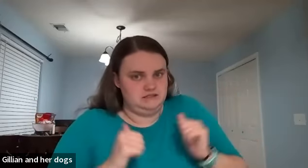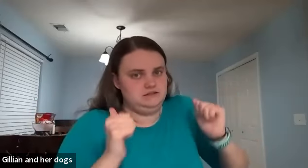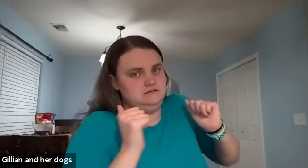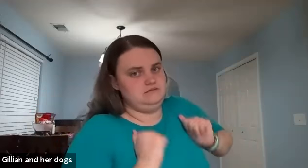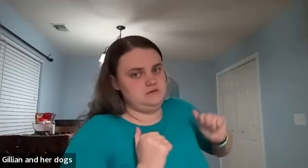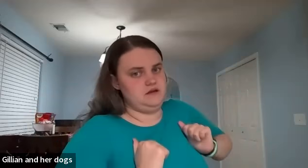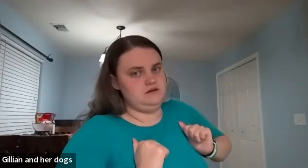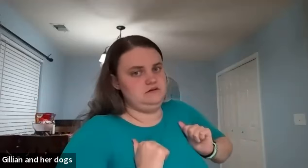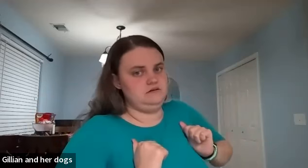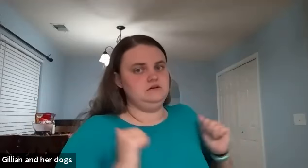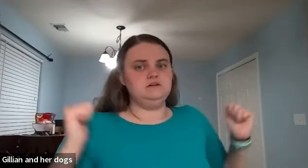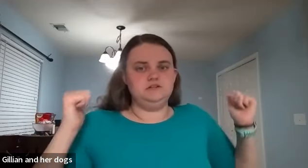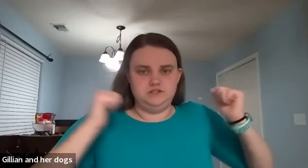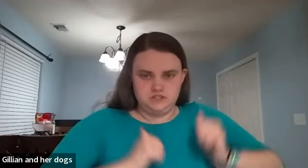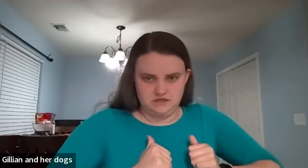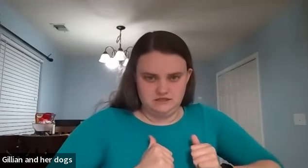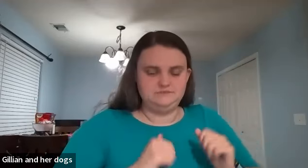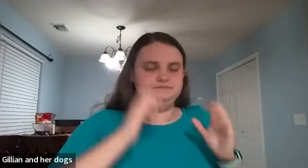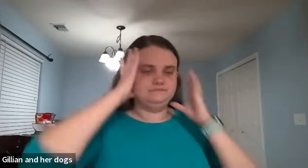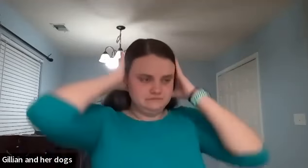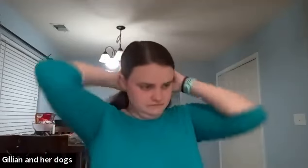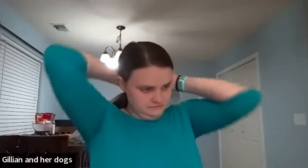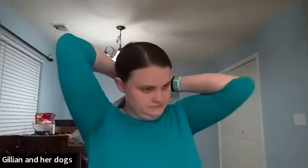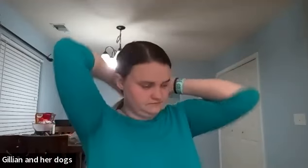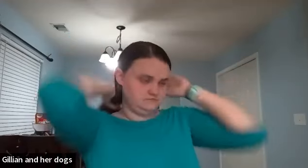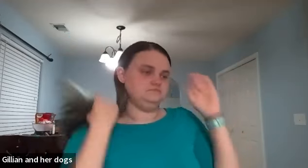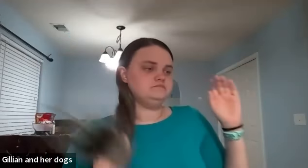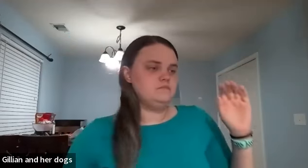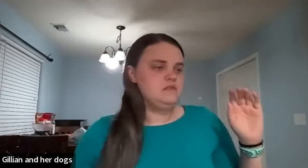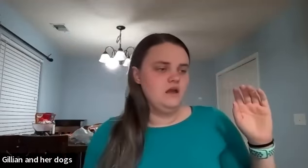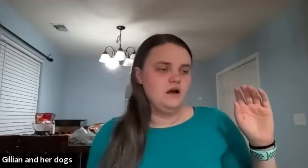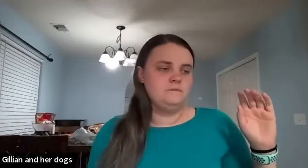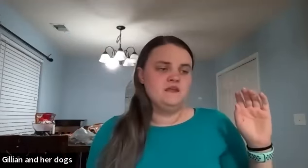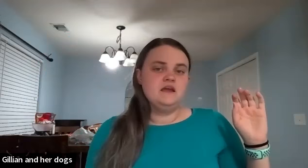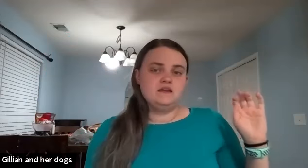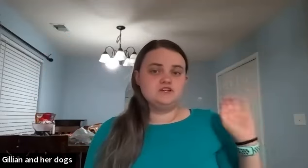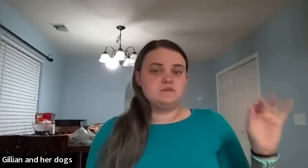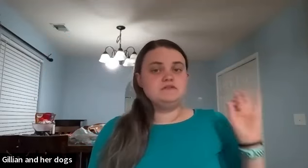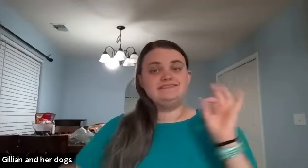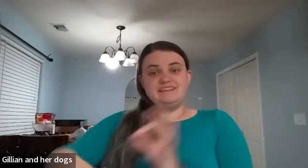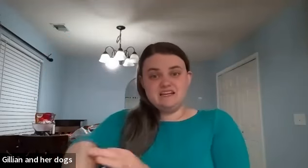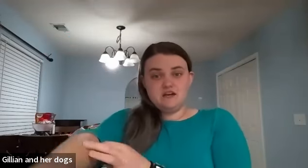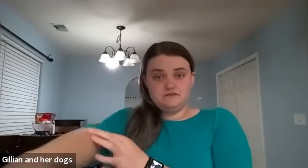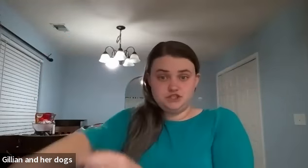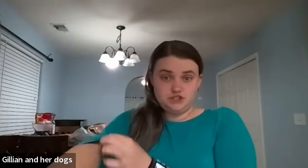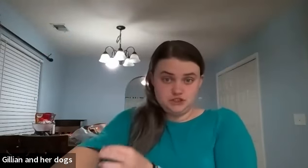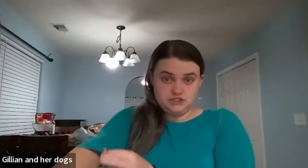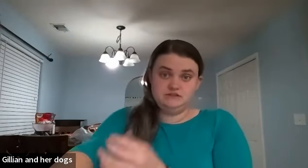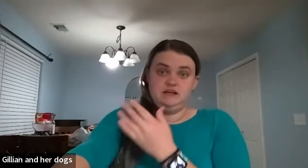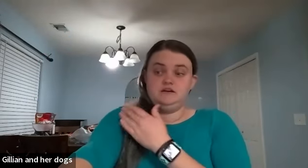backpack um if you're talking about the length of a shirt like